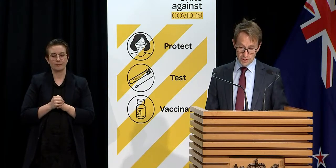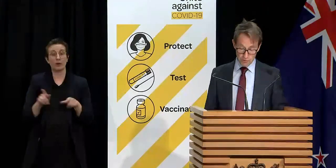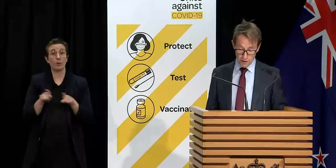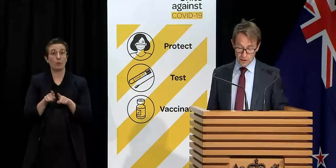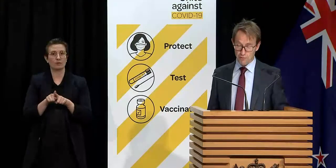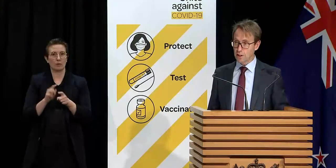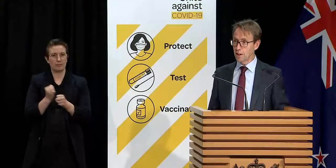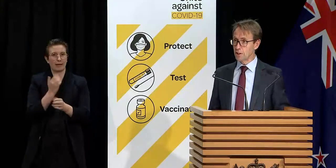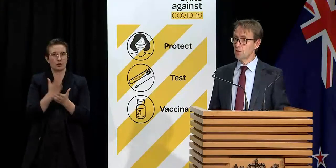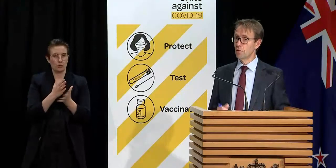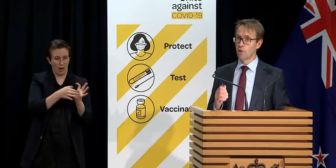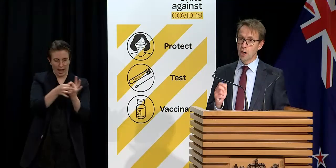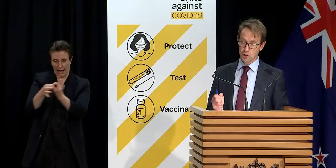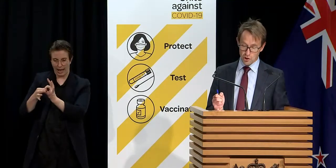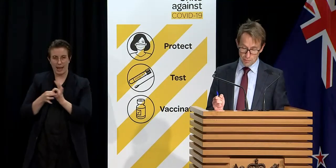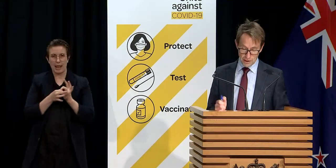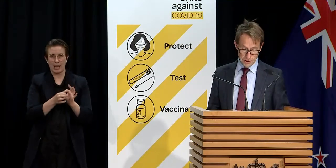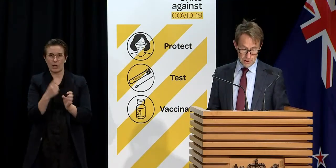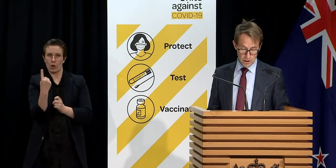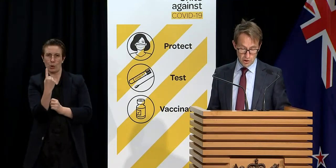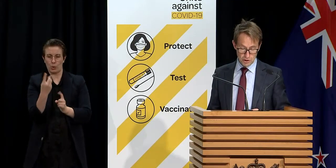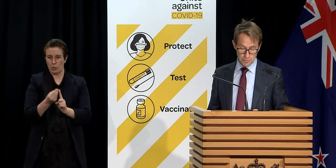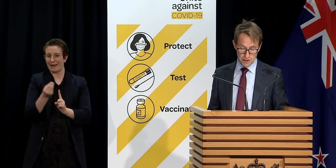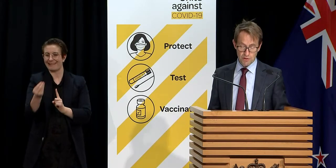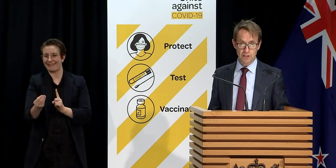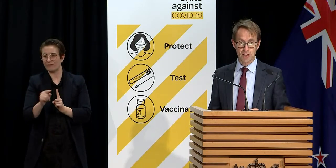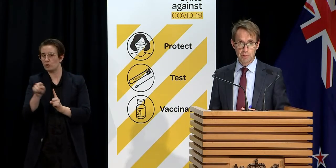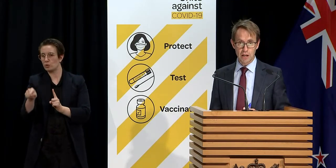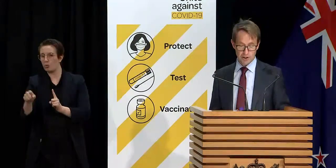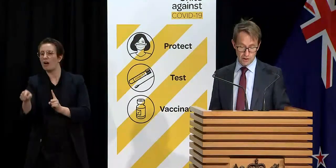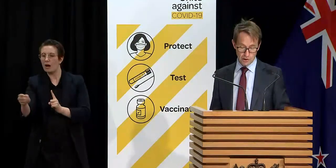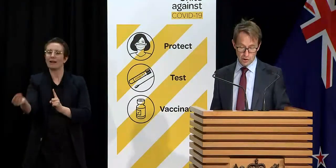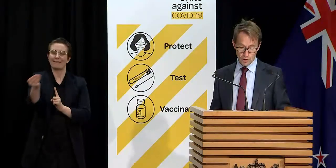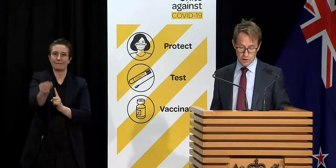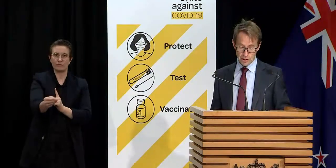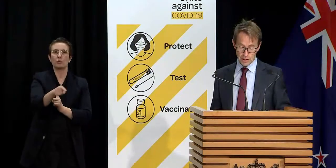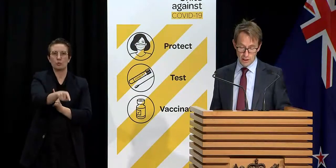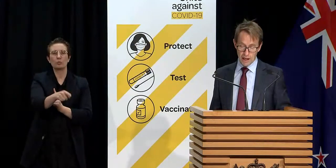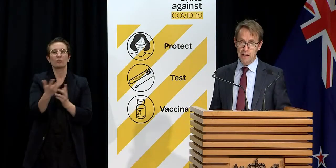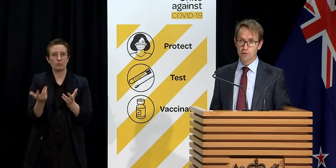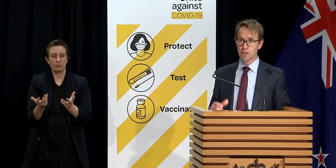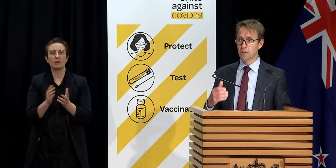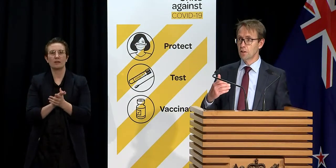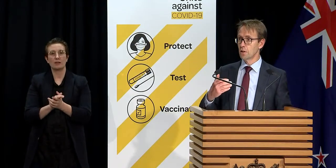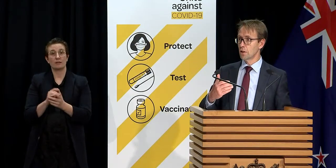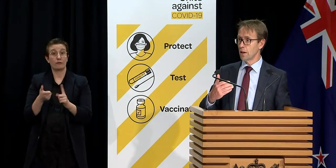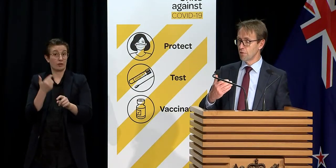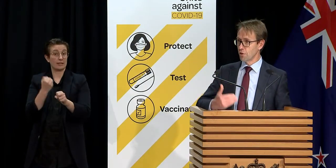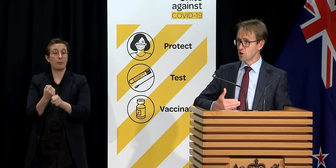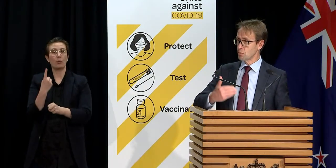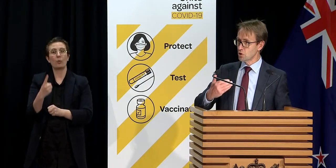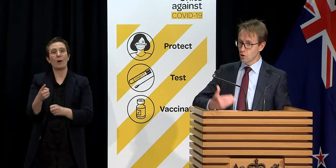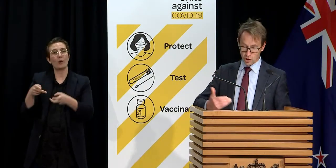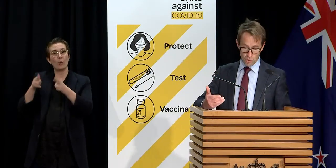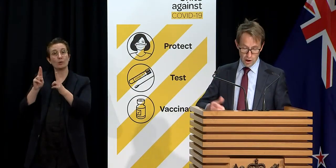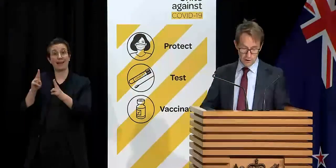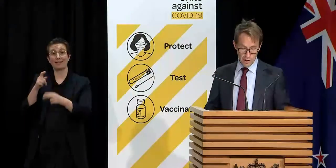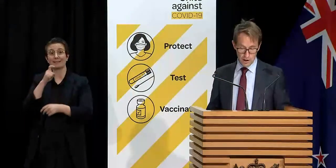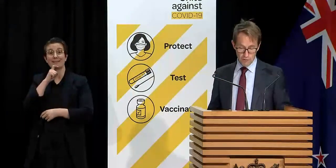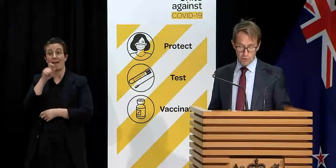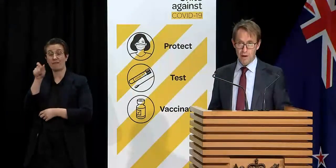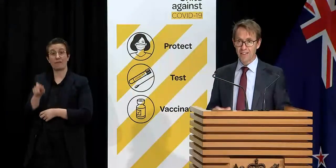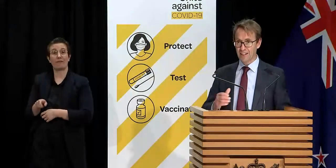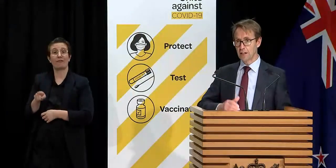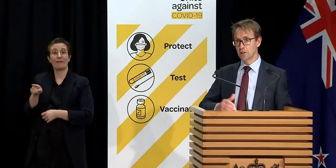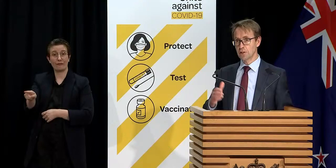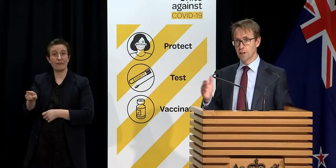definitively linked via genomics to a specific subcluster in the community and this infection was not acquired